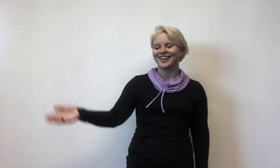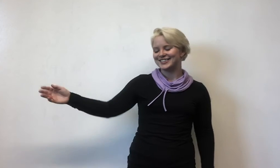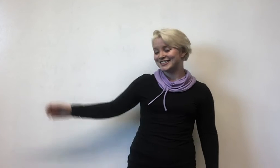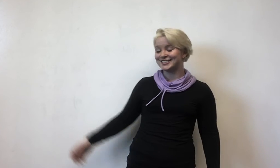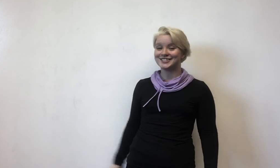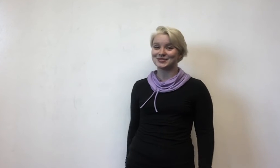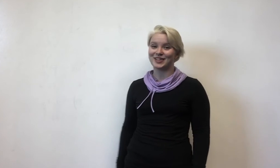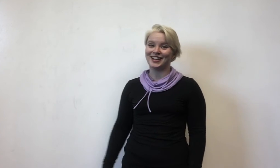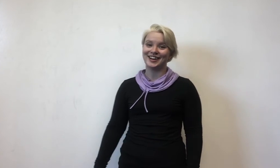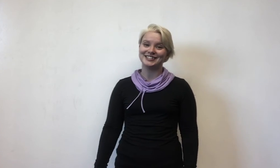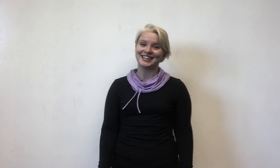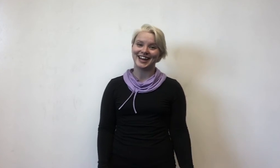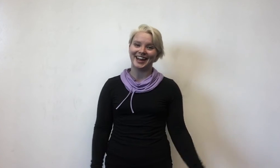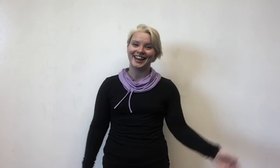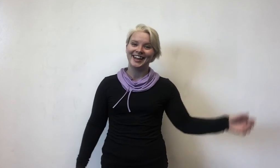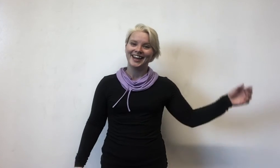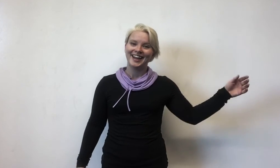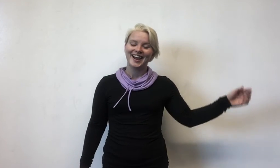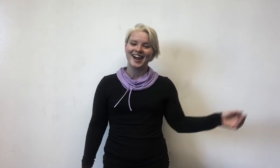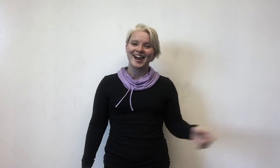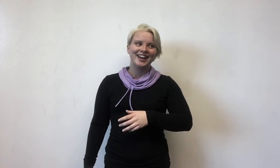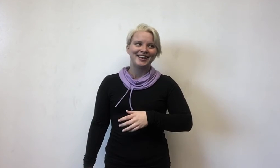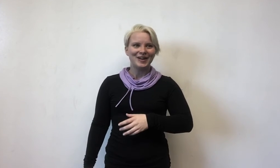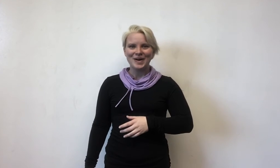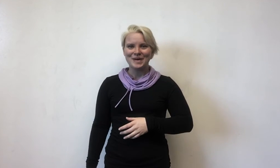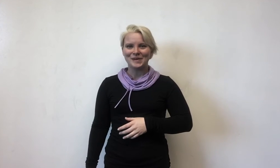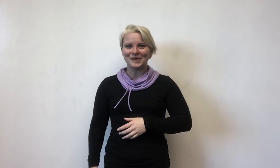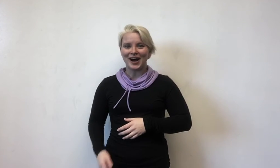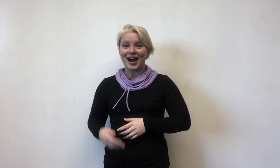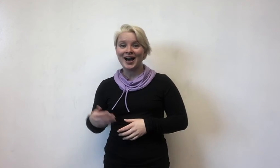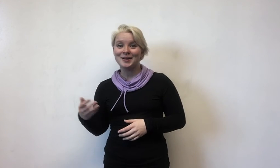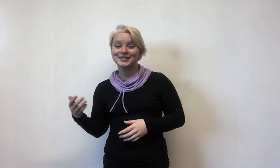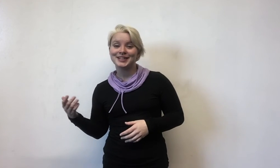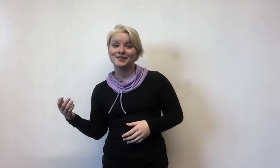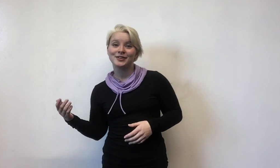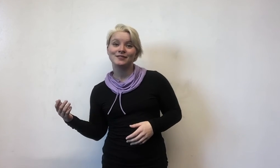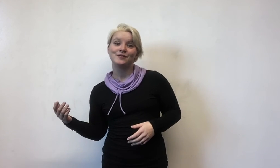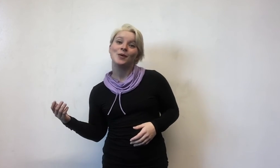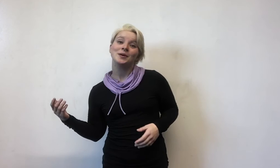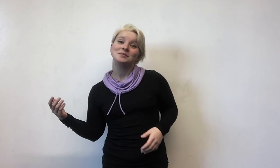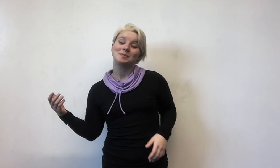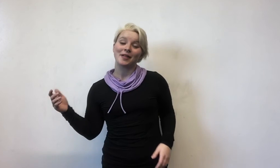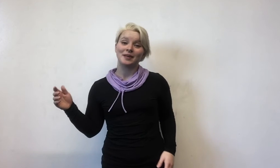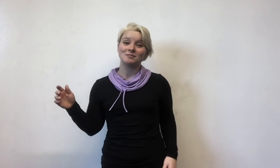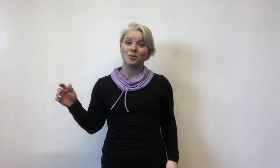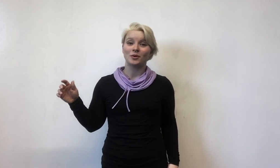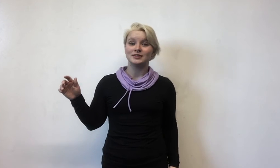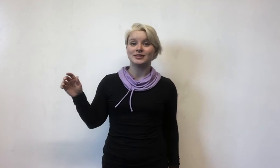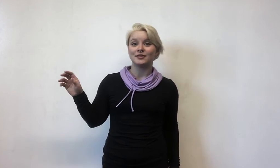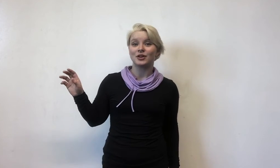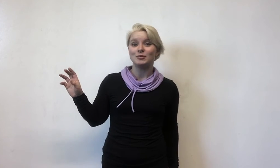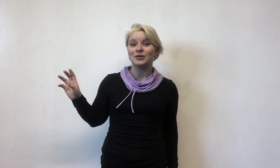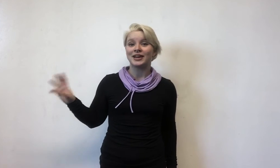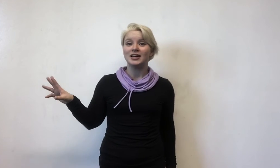she's just playing hard to get. No, I was never informed about the importance of communication